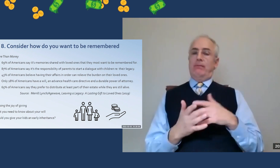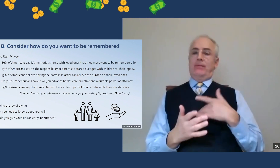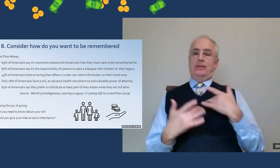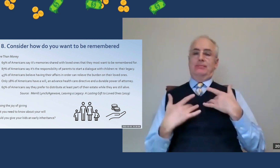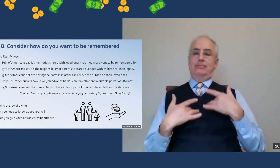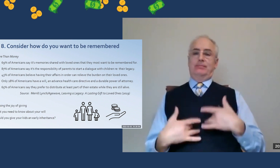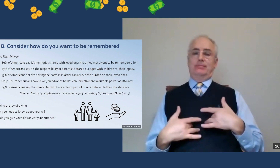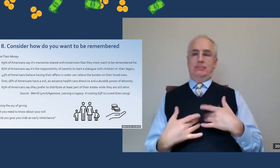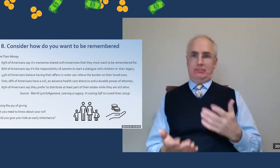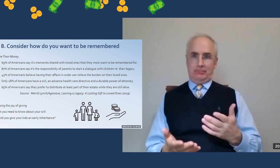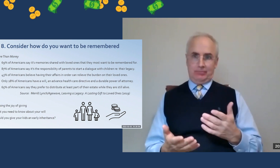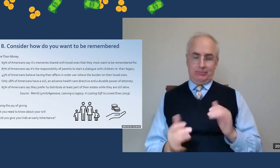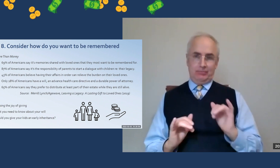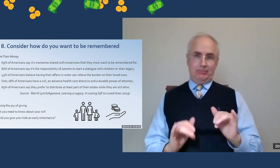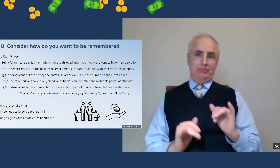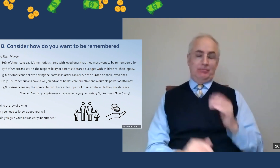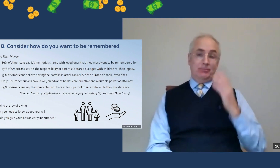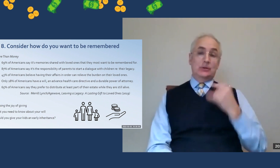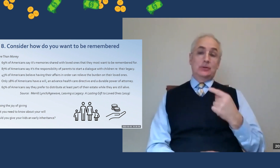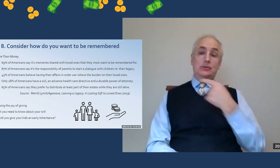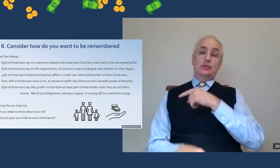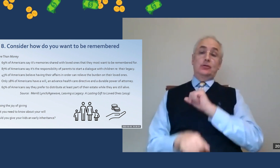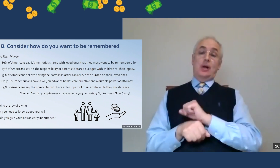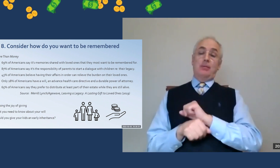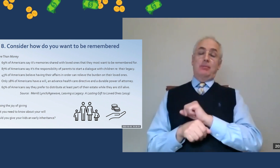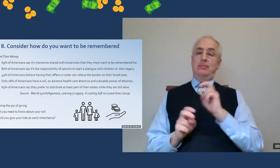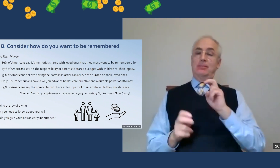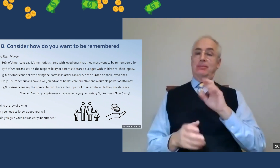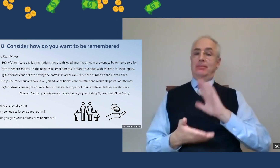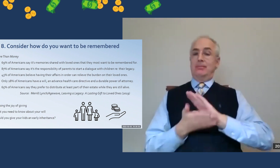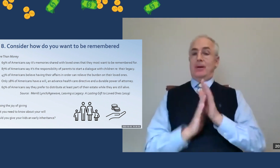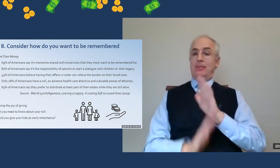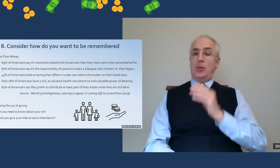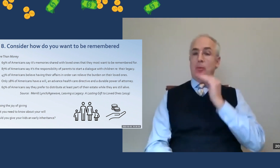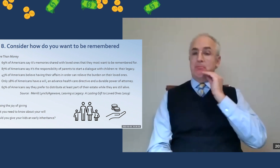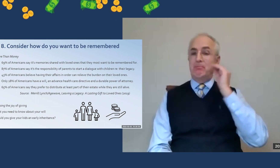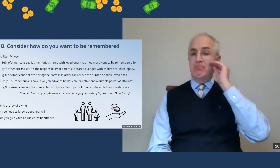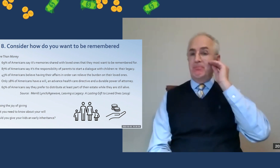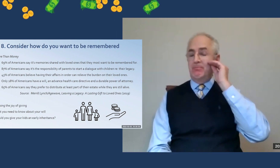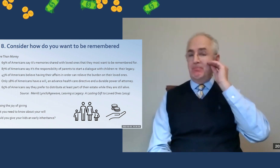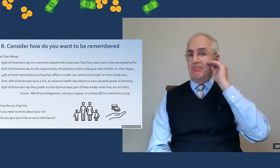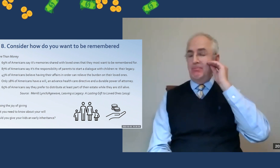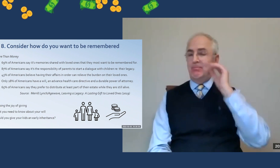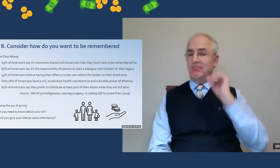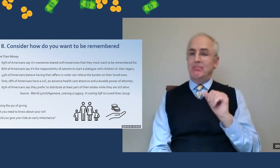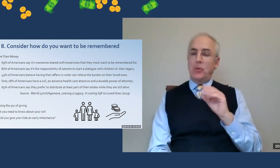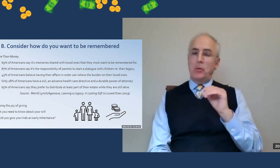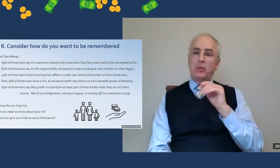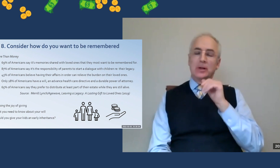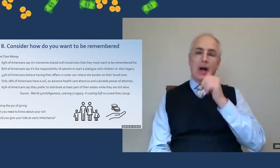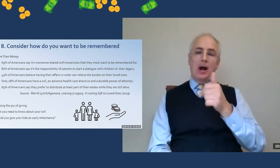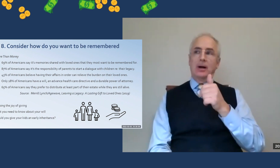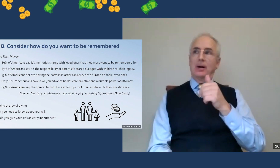people who retire without a plan and that can often lead to some level of depression because work has become your home.